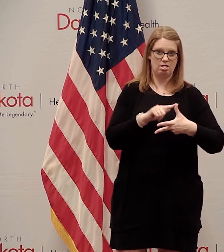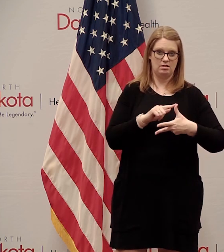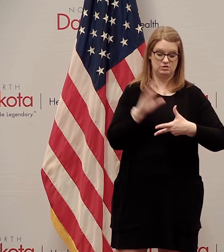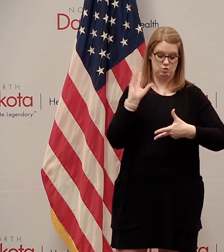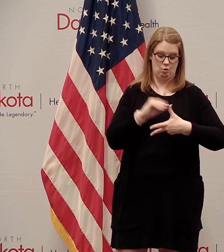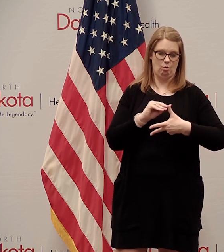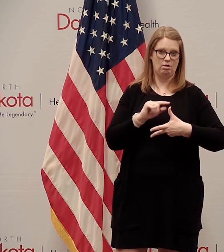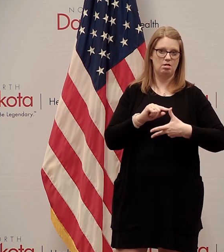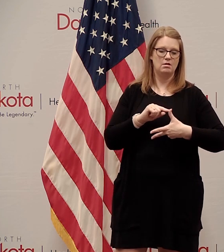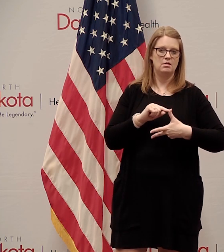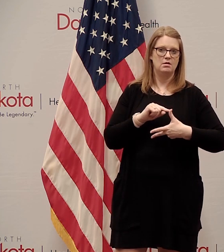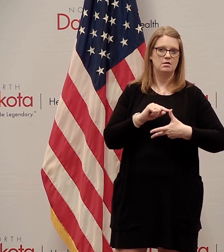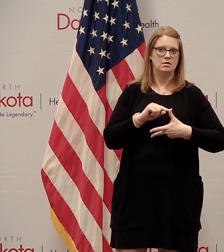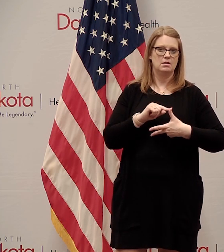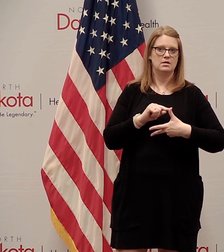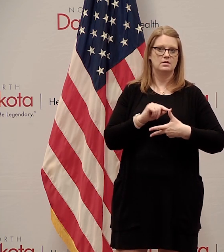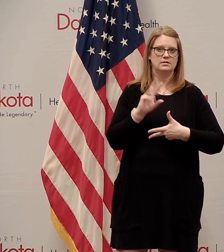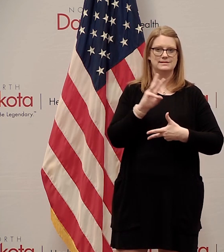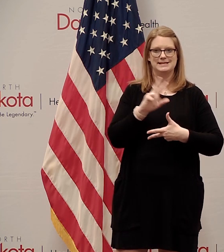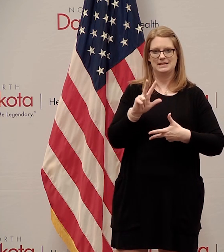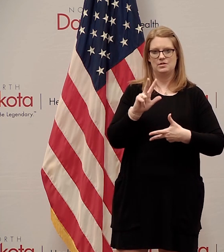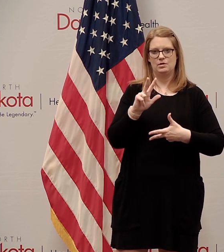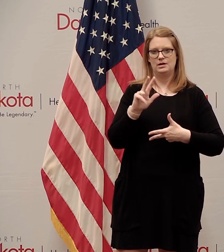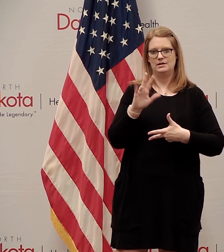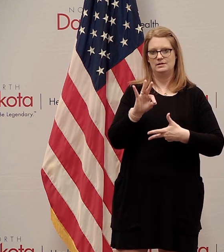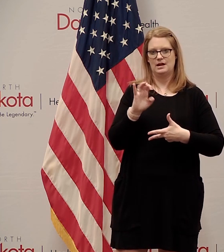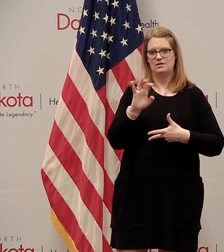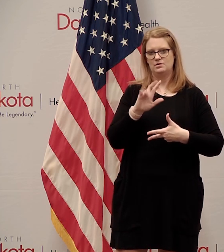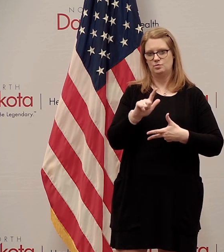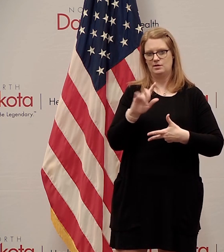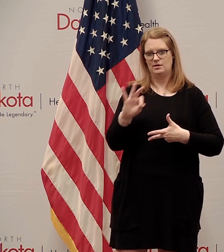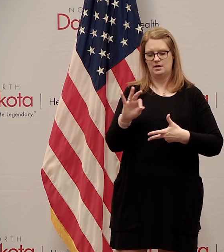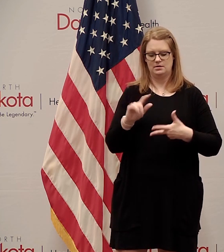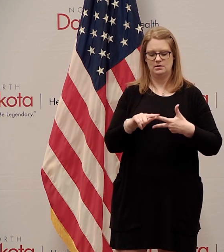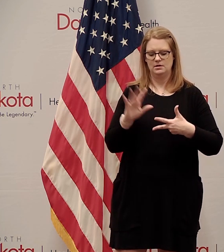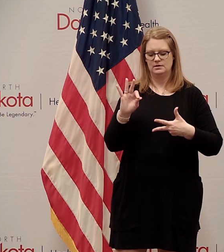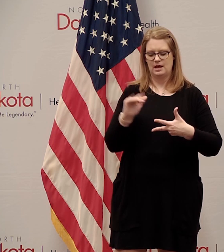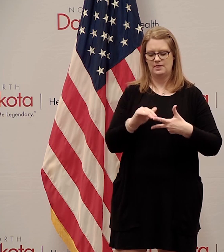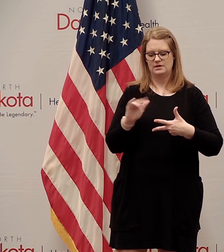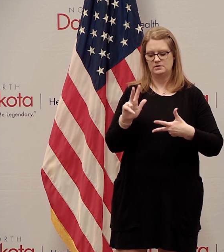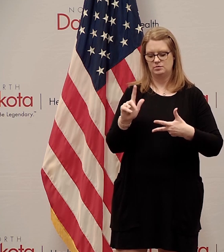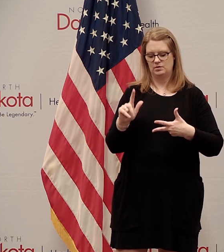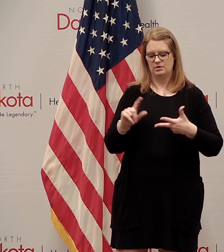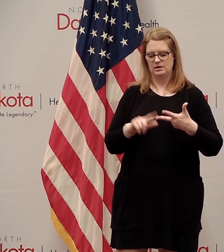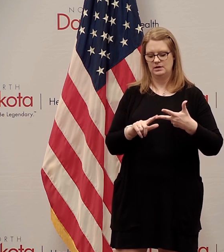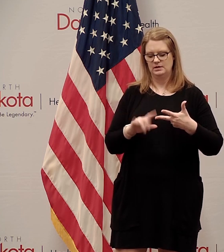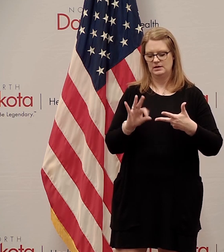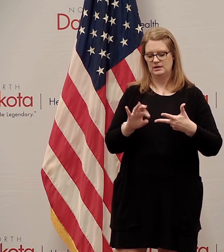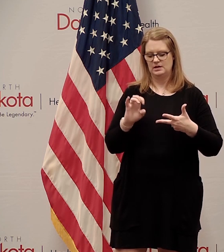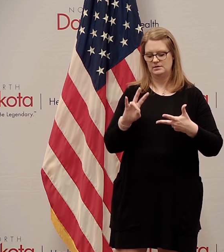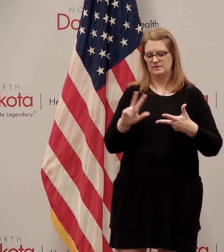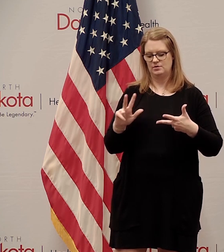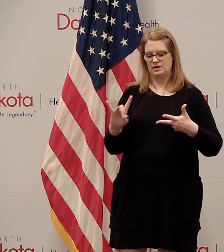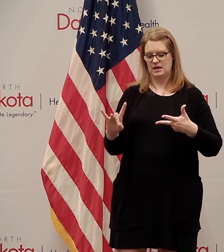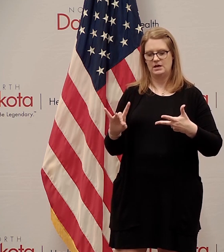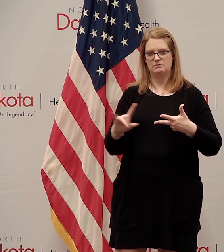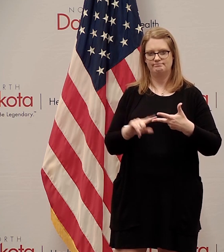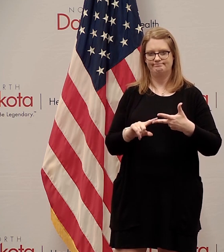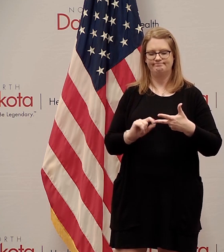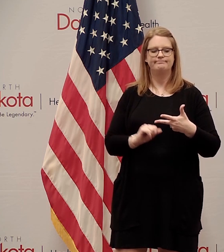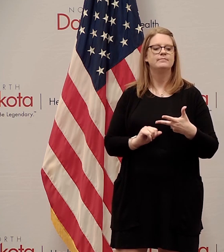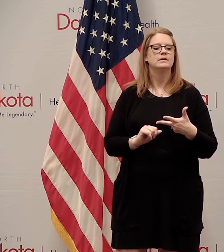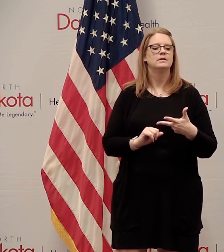16th. Again, 63929 and then 9023 and 9738 respectively